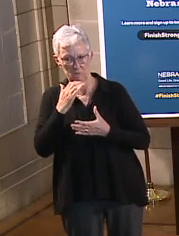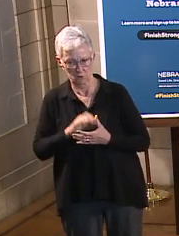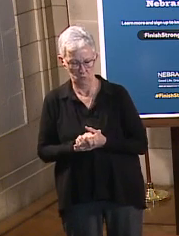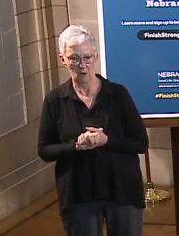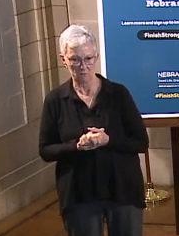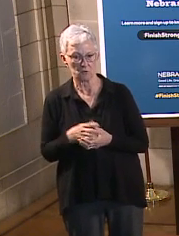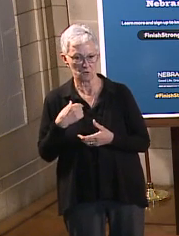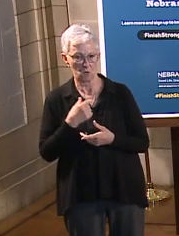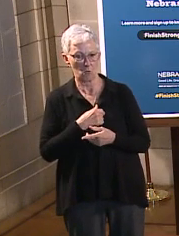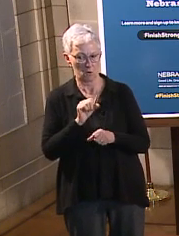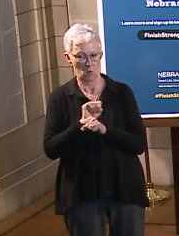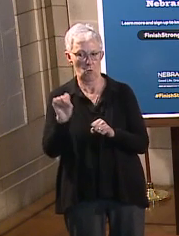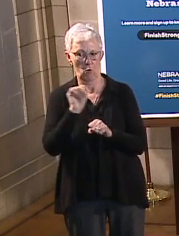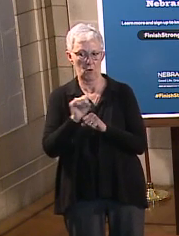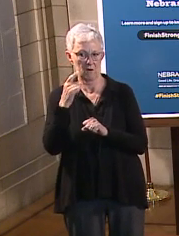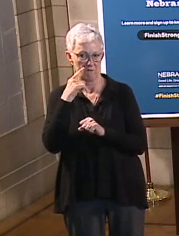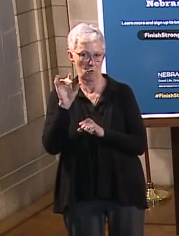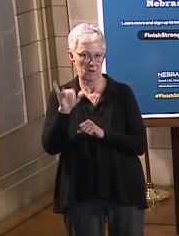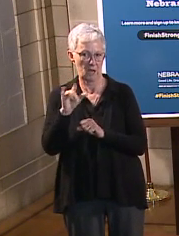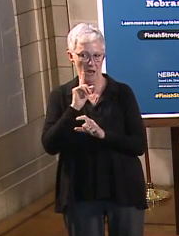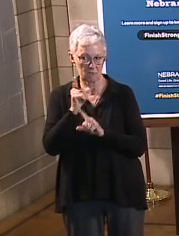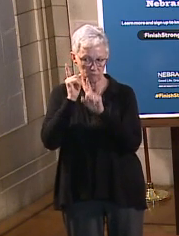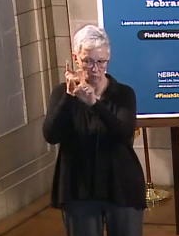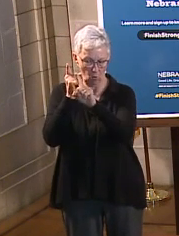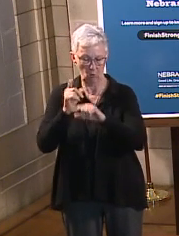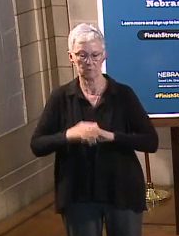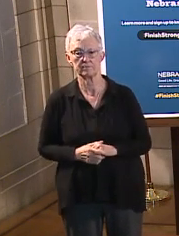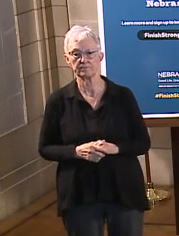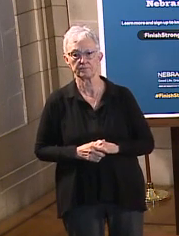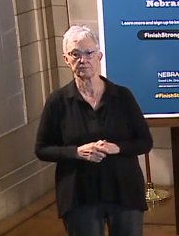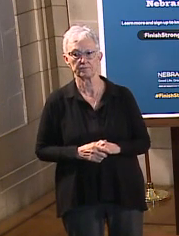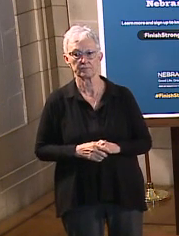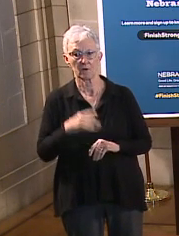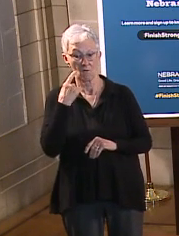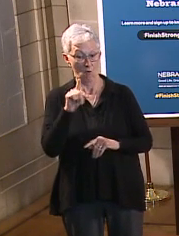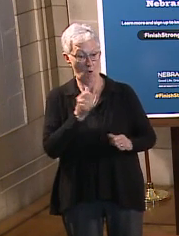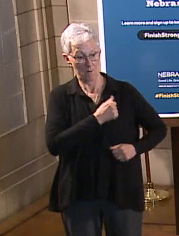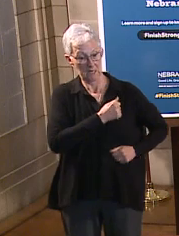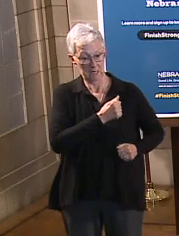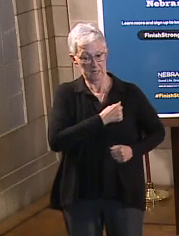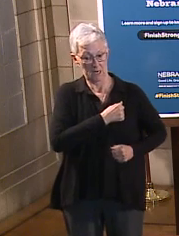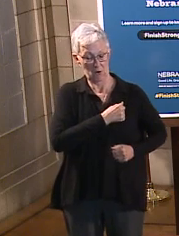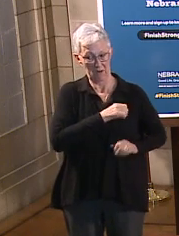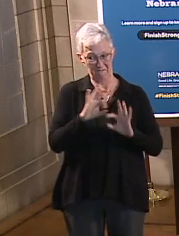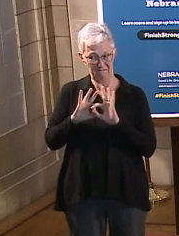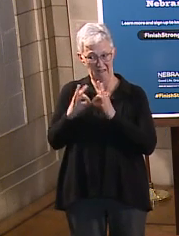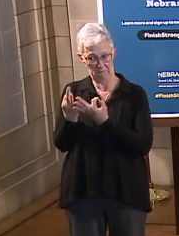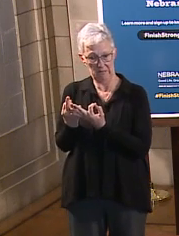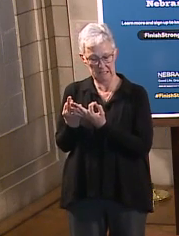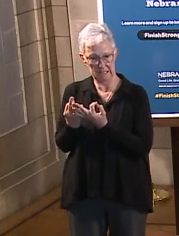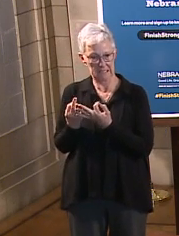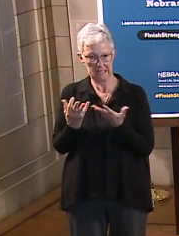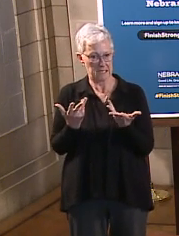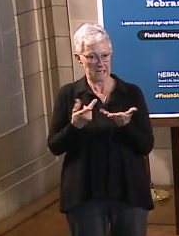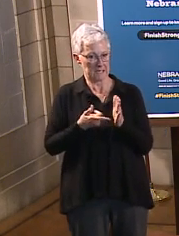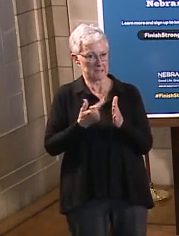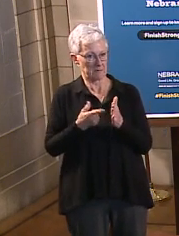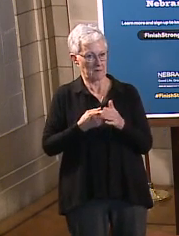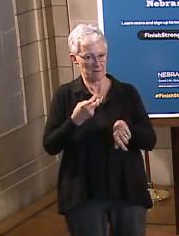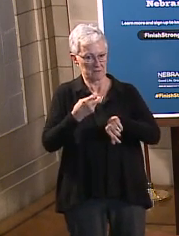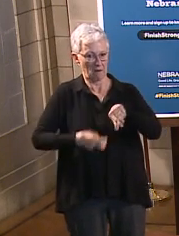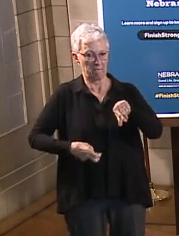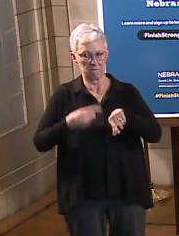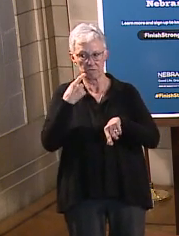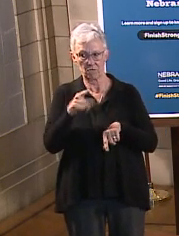that aspiration. A big problem for military families is the ability of spouses to be able to continue their